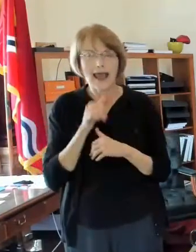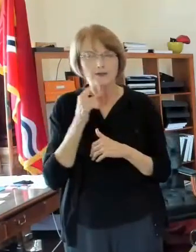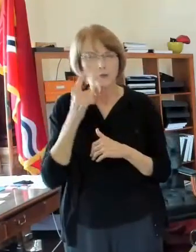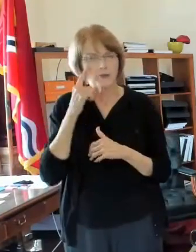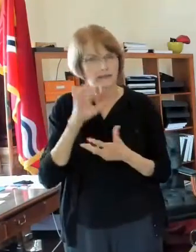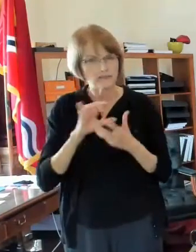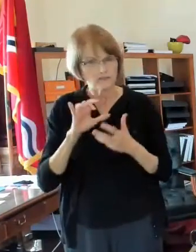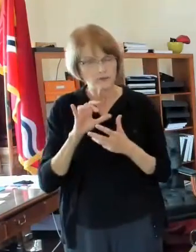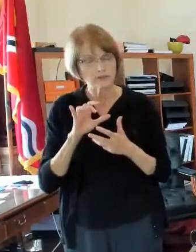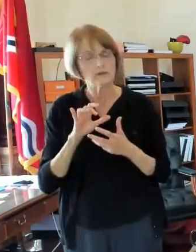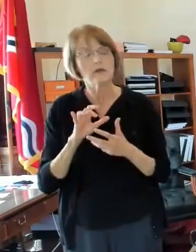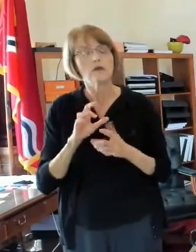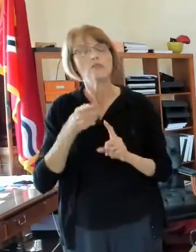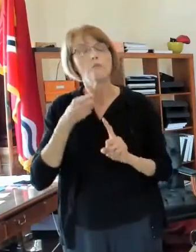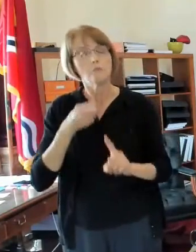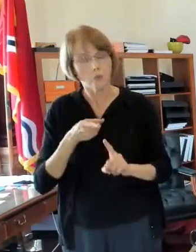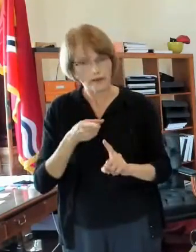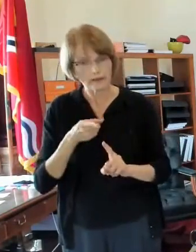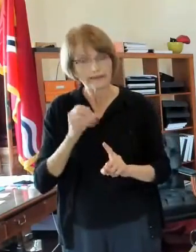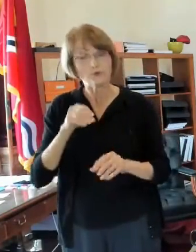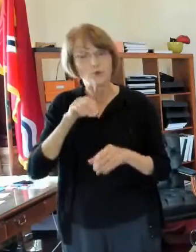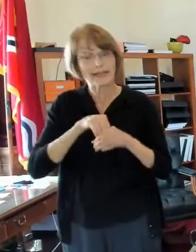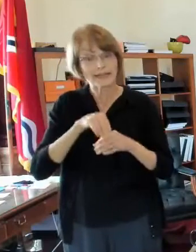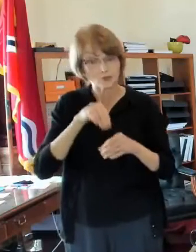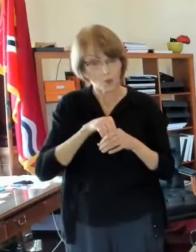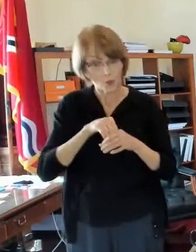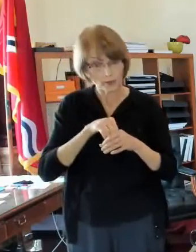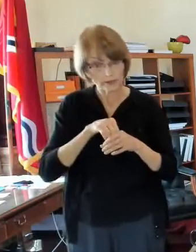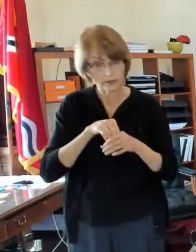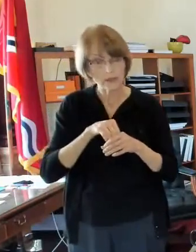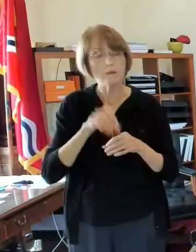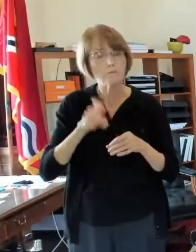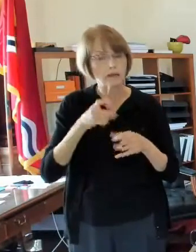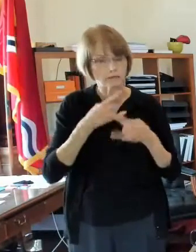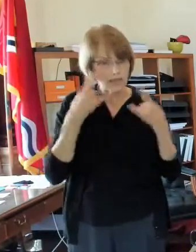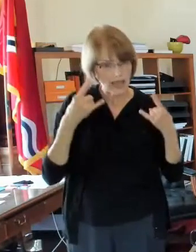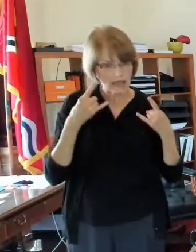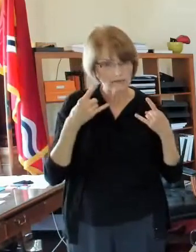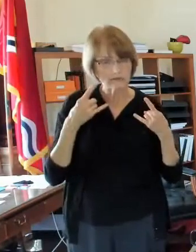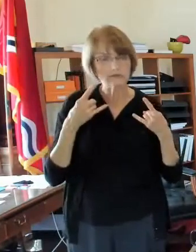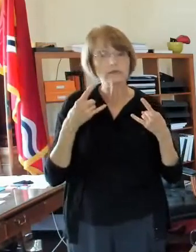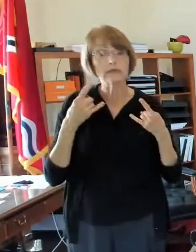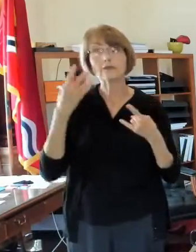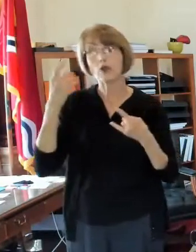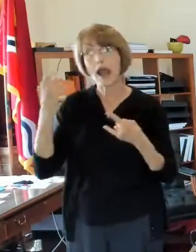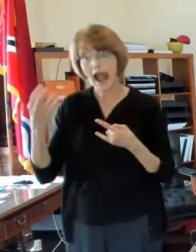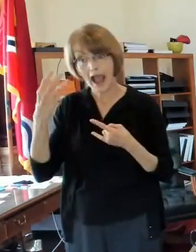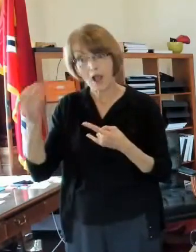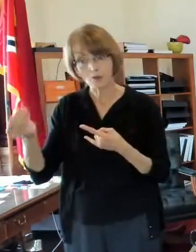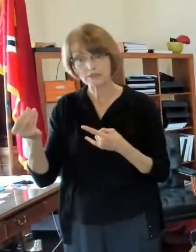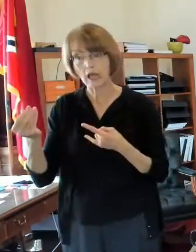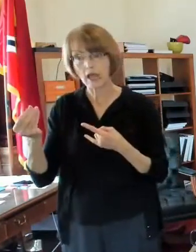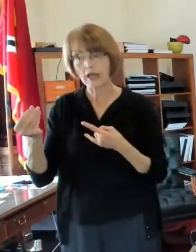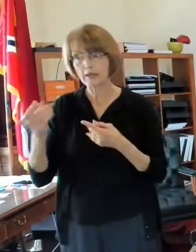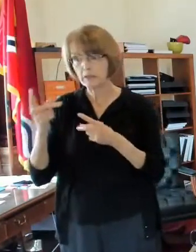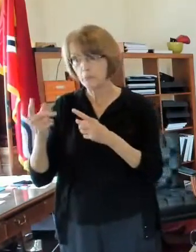really about wearing a mask when you're indoors or when you're with anybody outside your immediate group